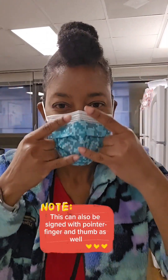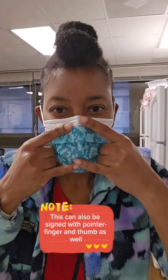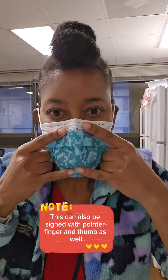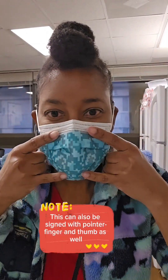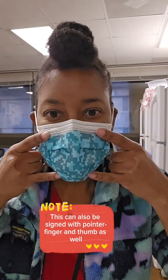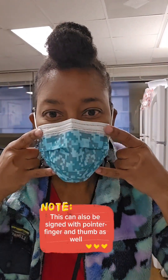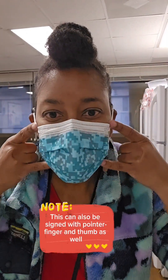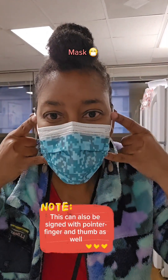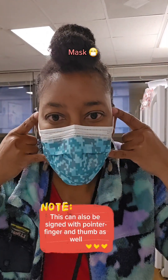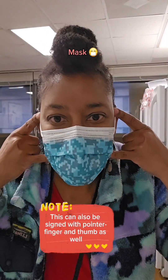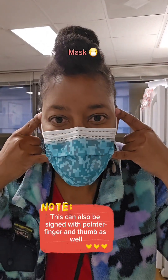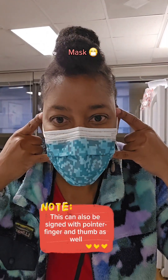mask